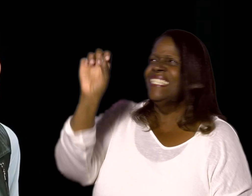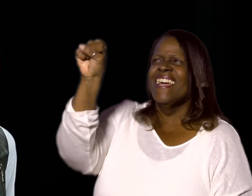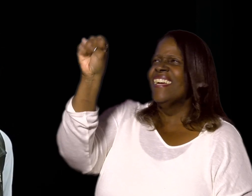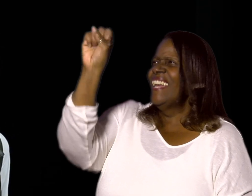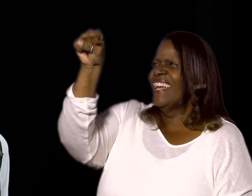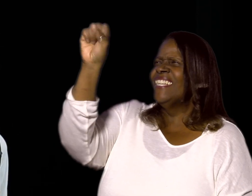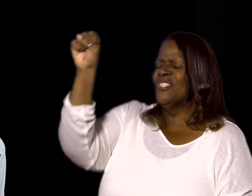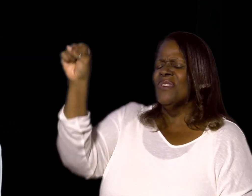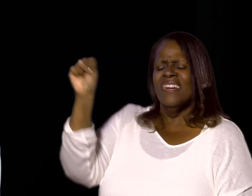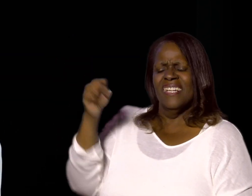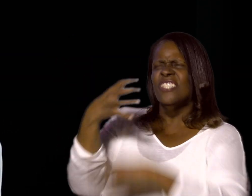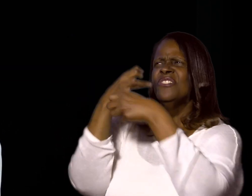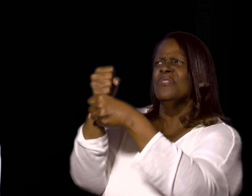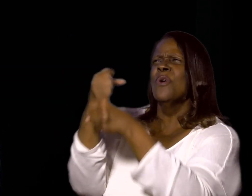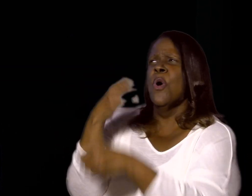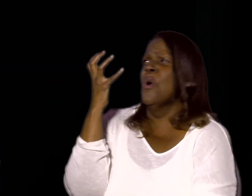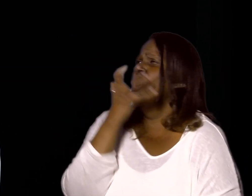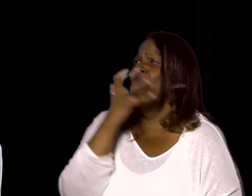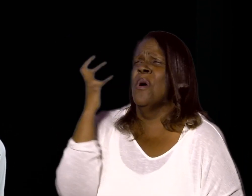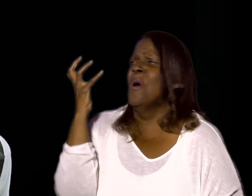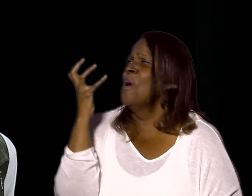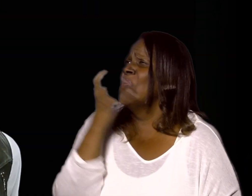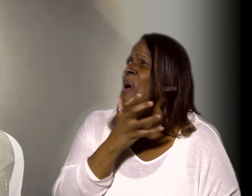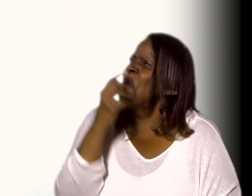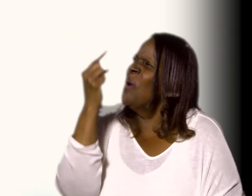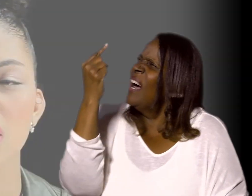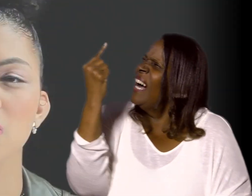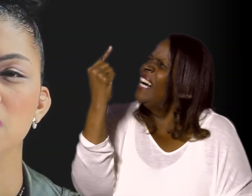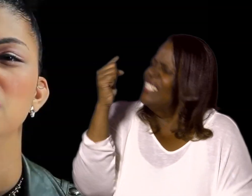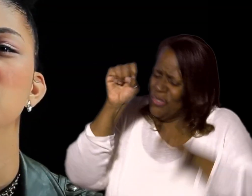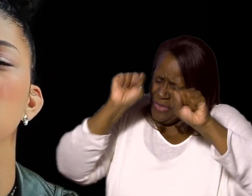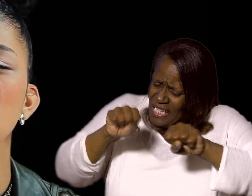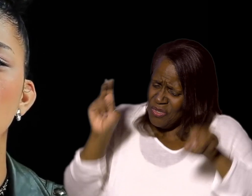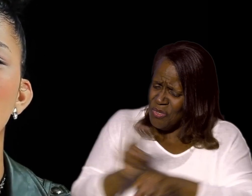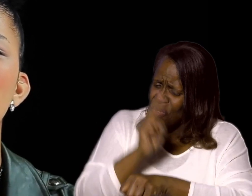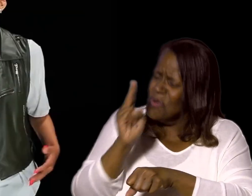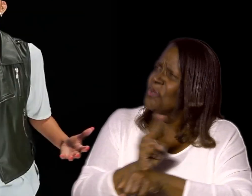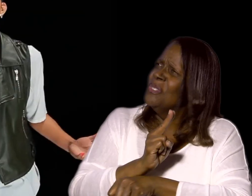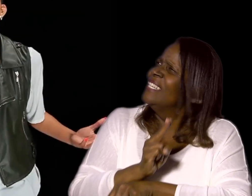you can trust The one you can use The